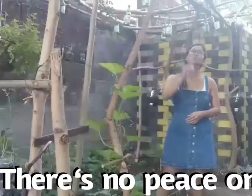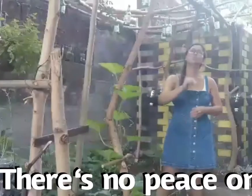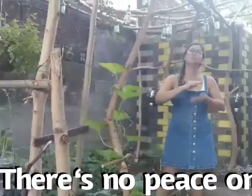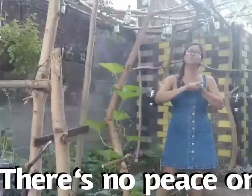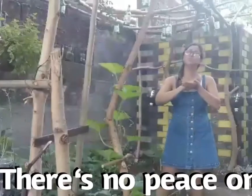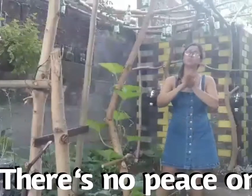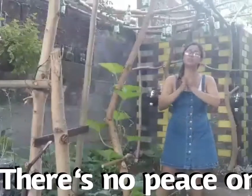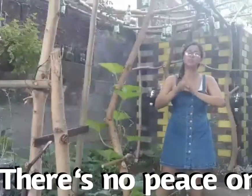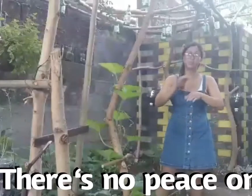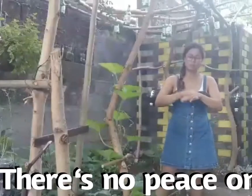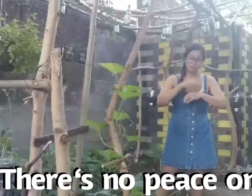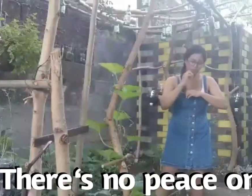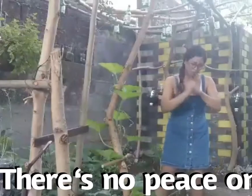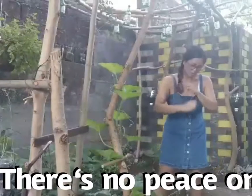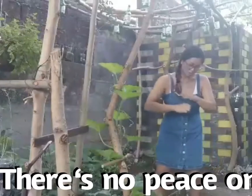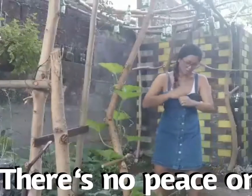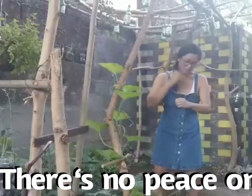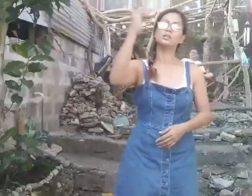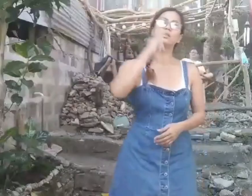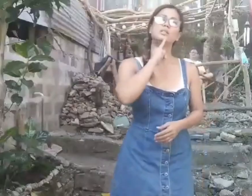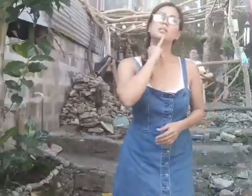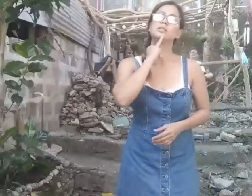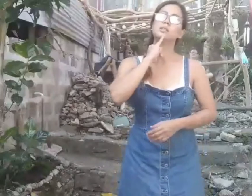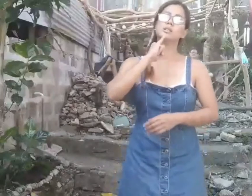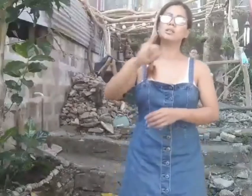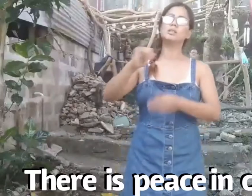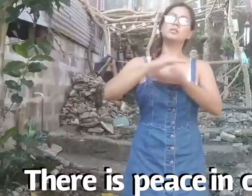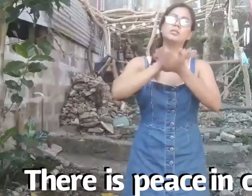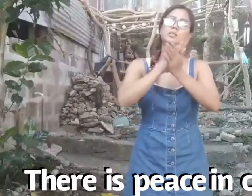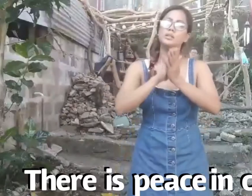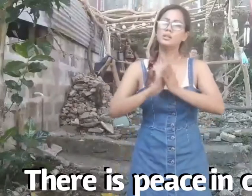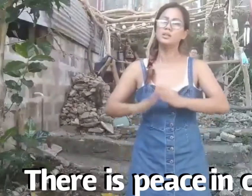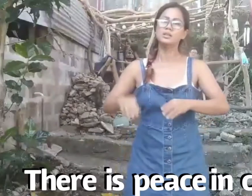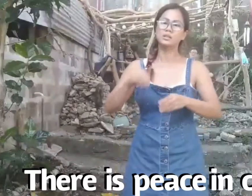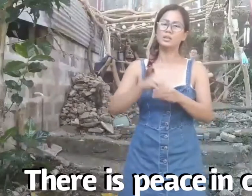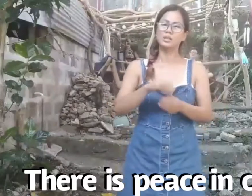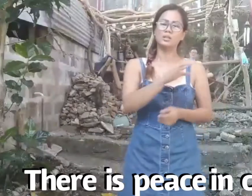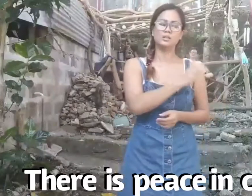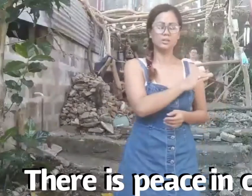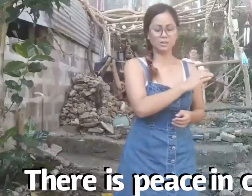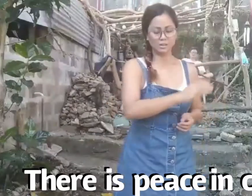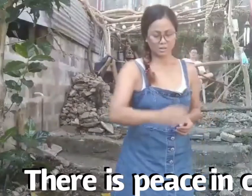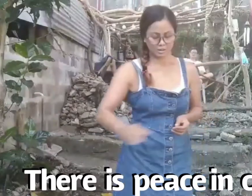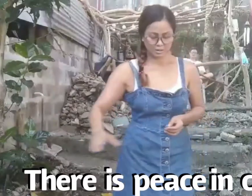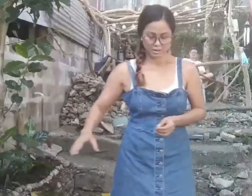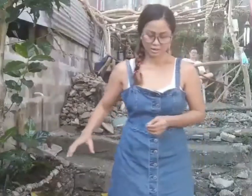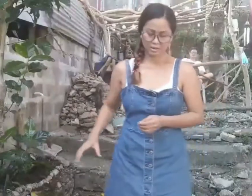no peace on earth There is peace in Christ